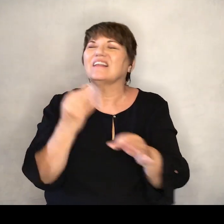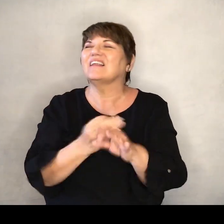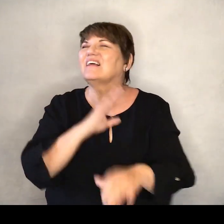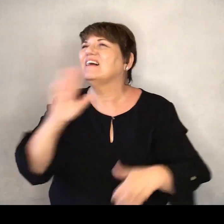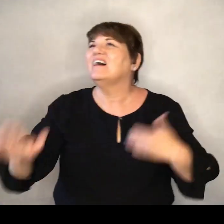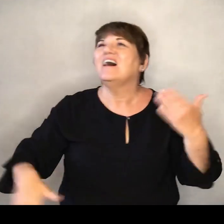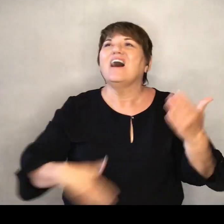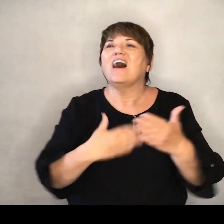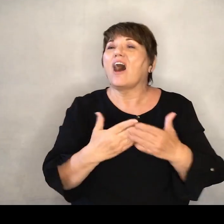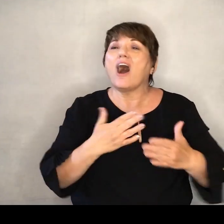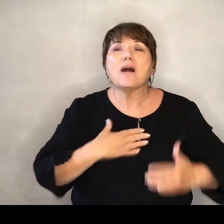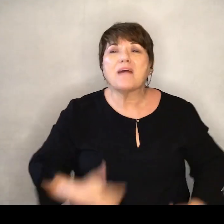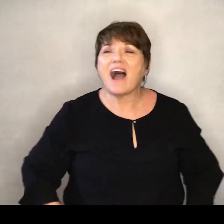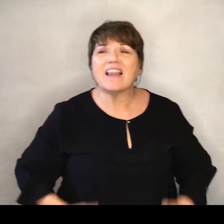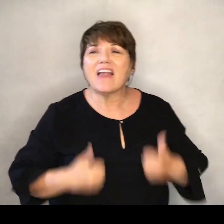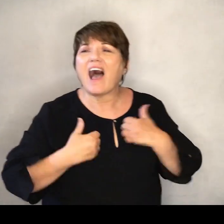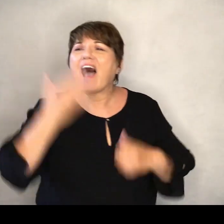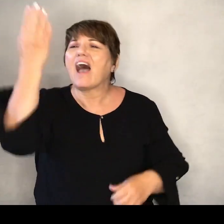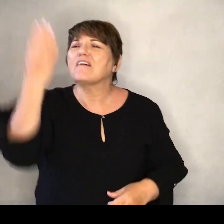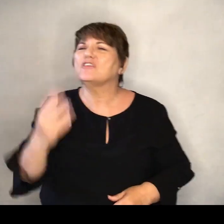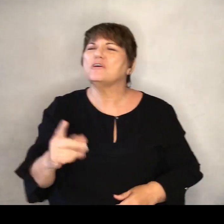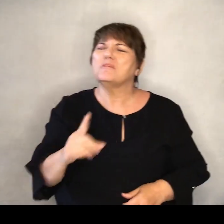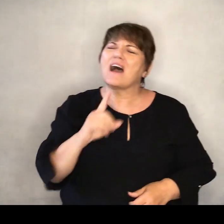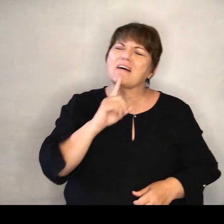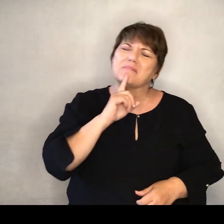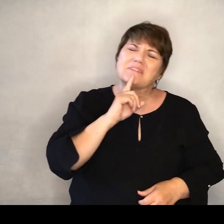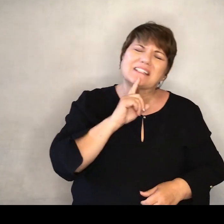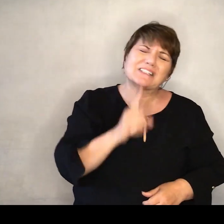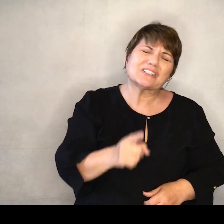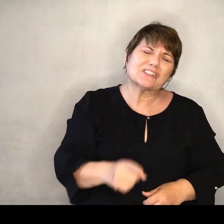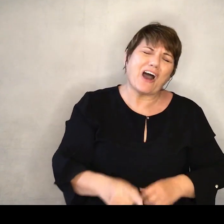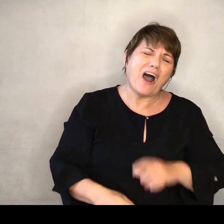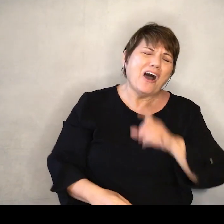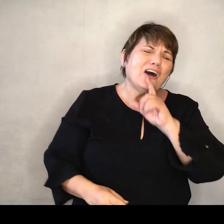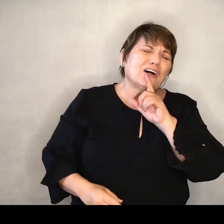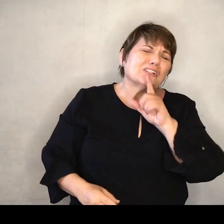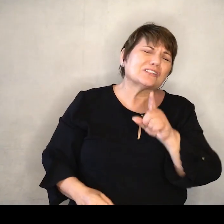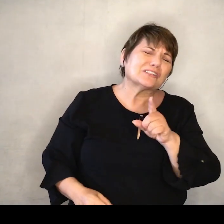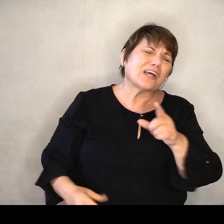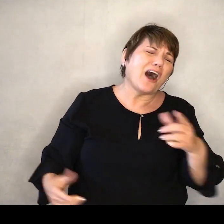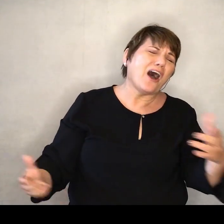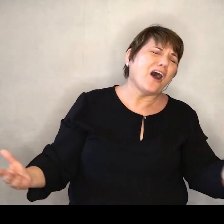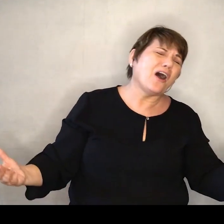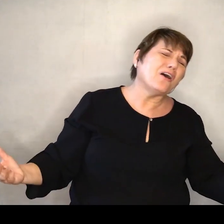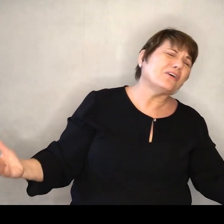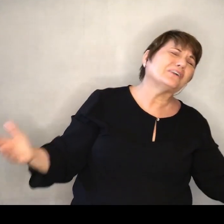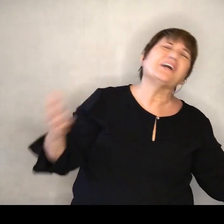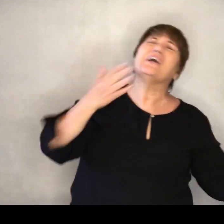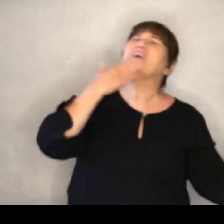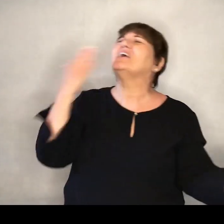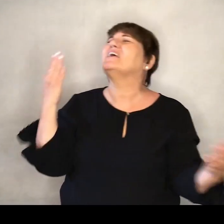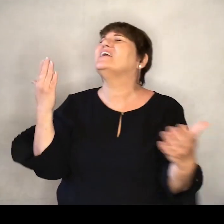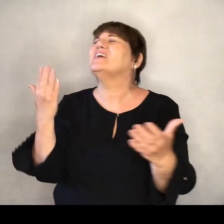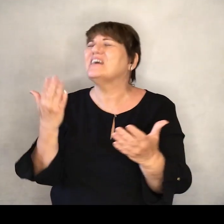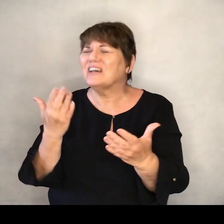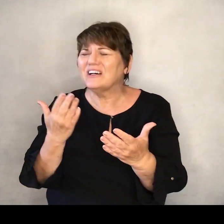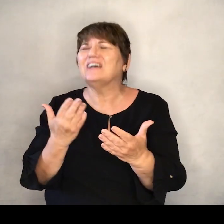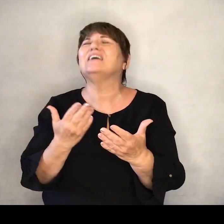And all my life you have been so, so good